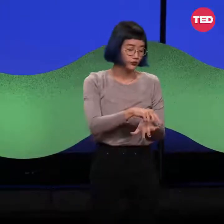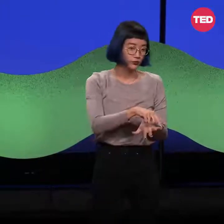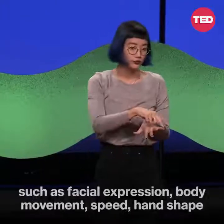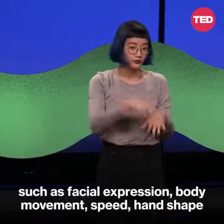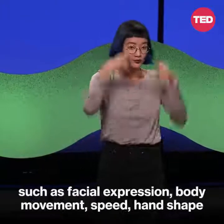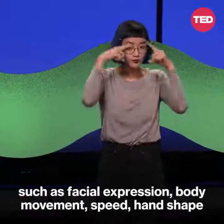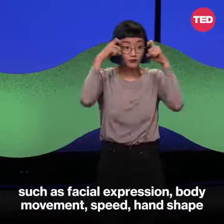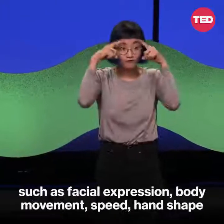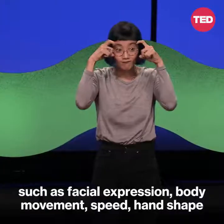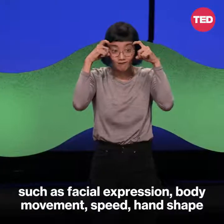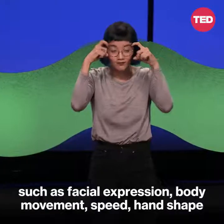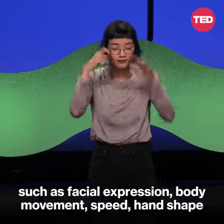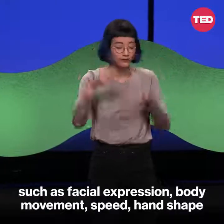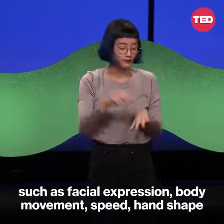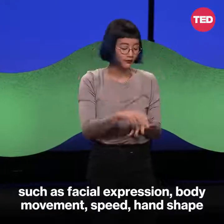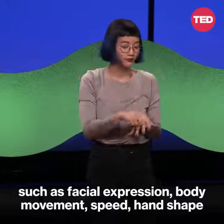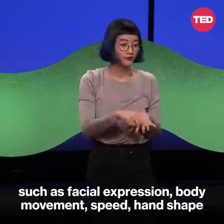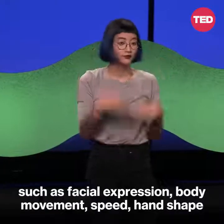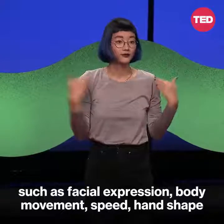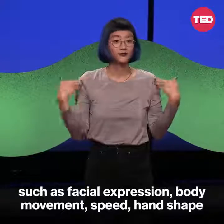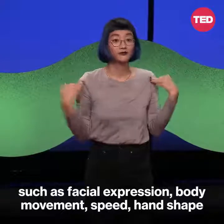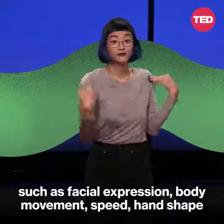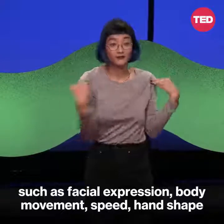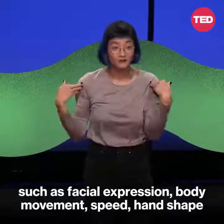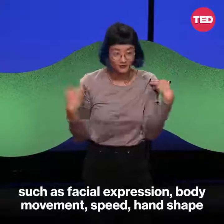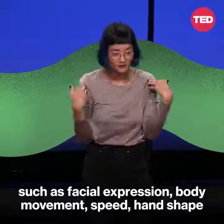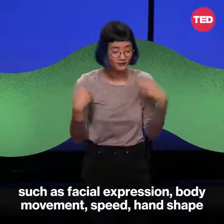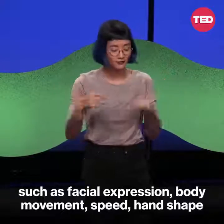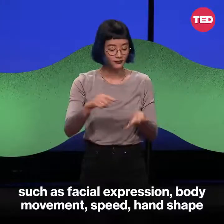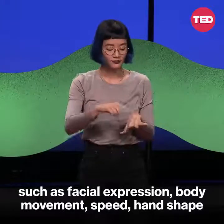such as facial expression, body movement,